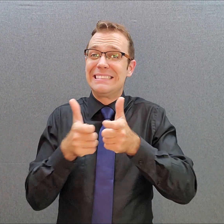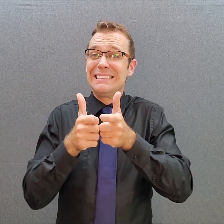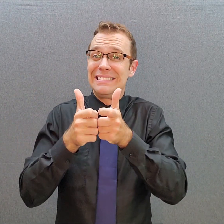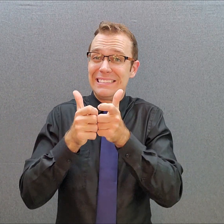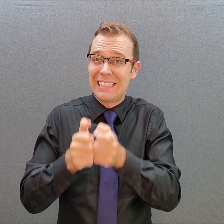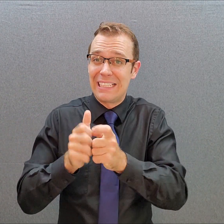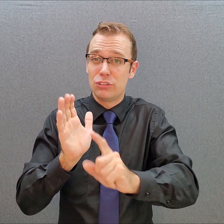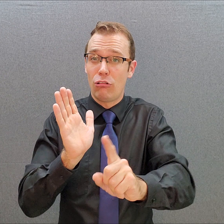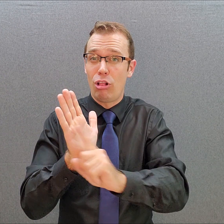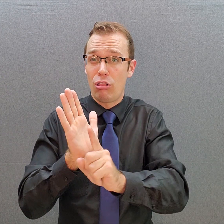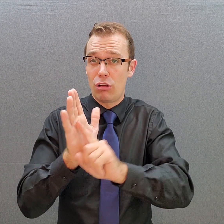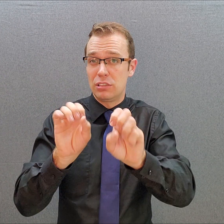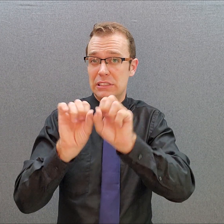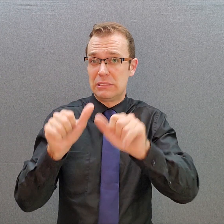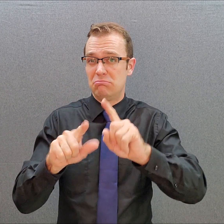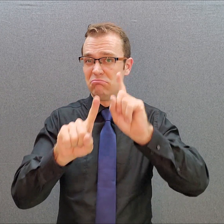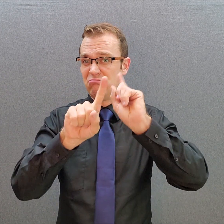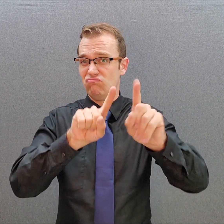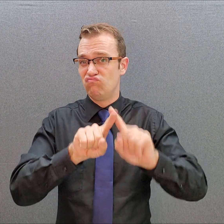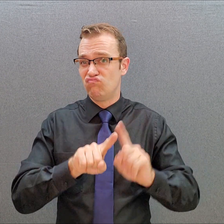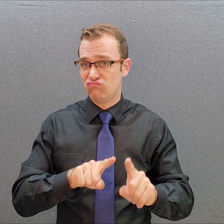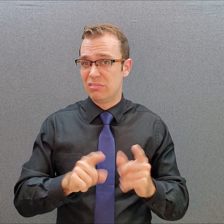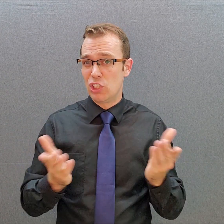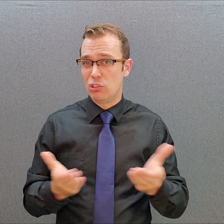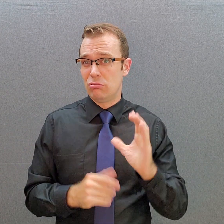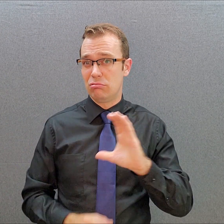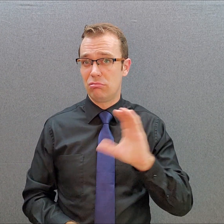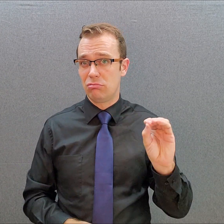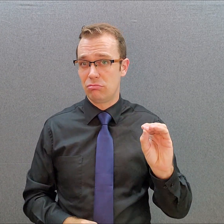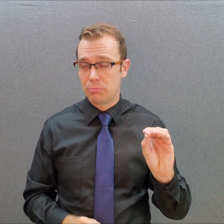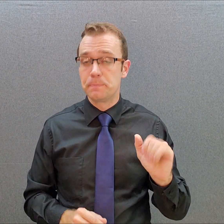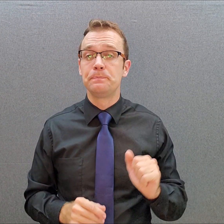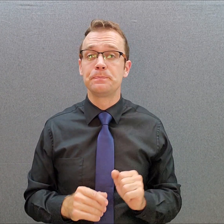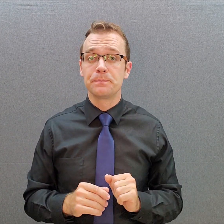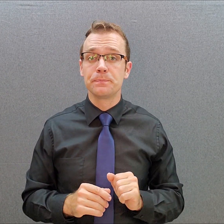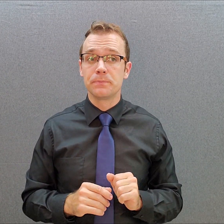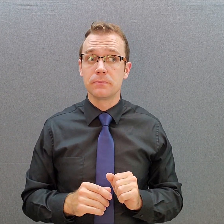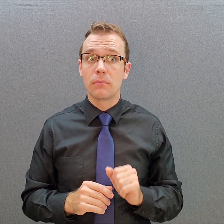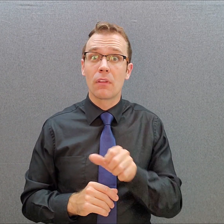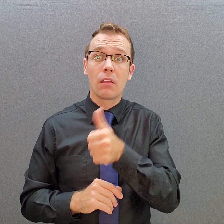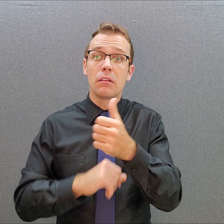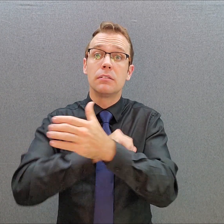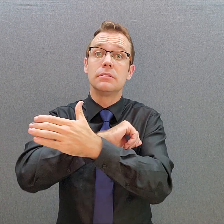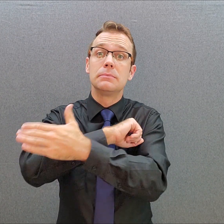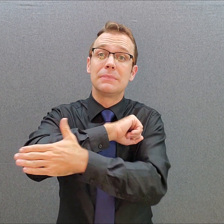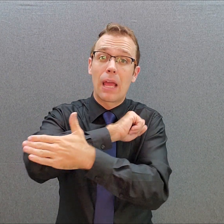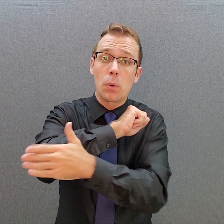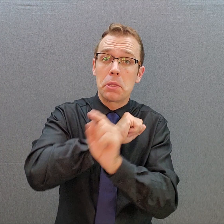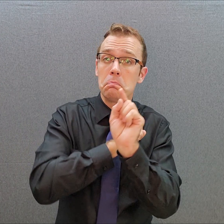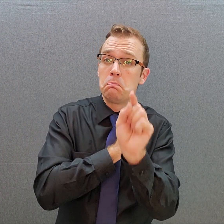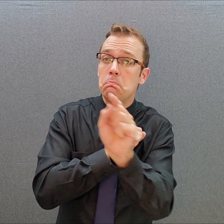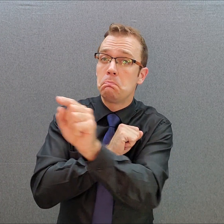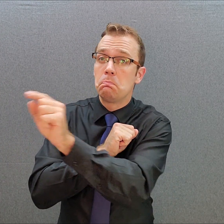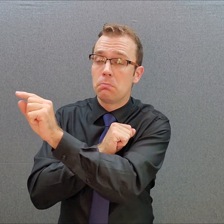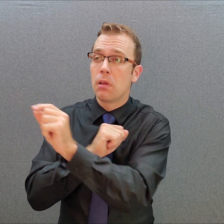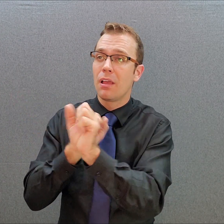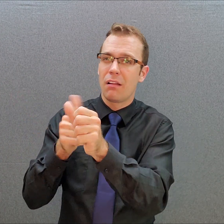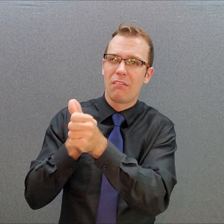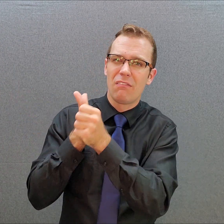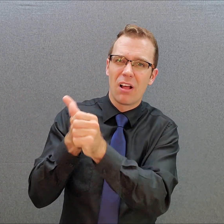text alert systems in Colorado. In participating counties, you can follow the alerts link